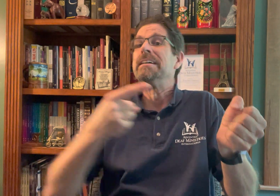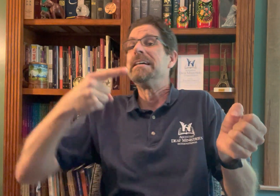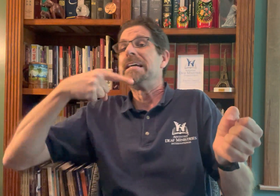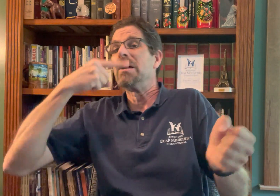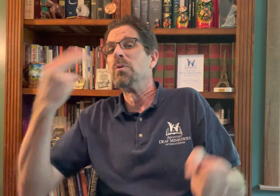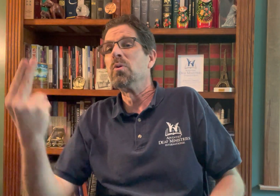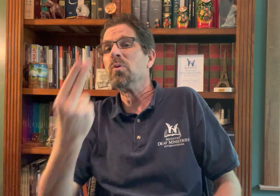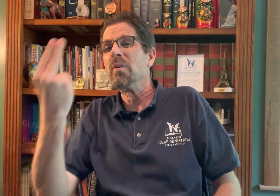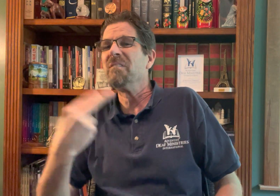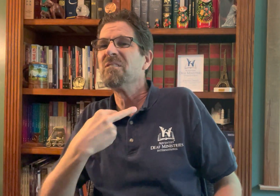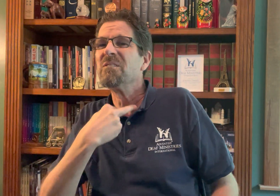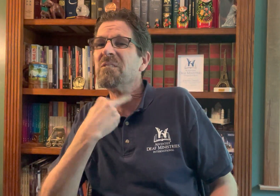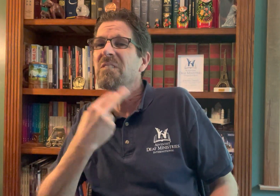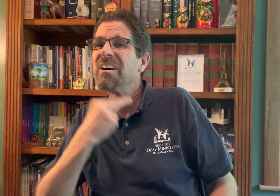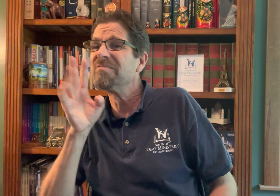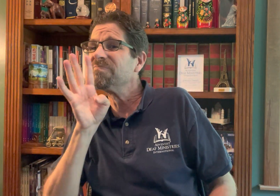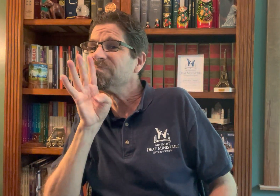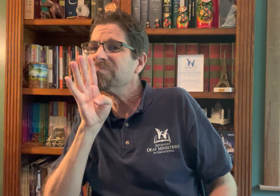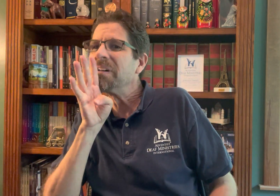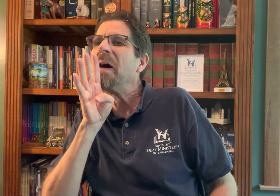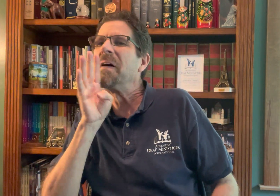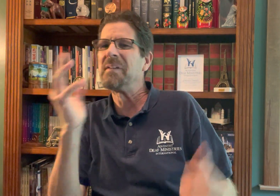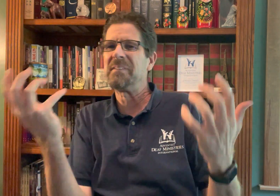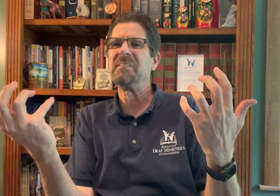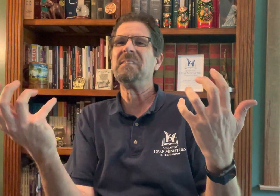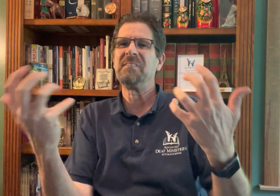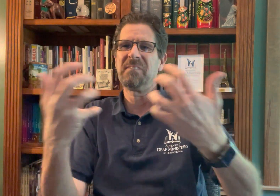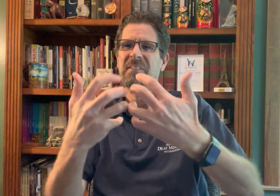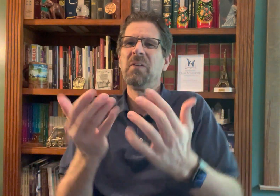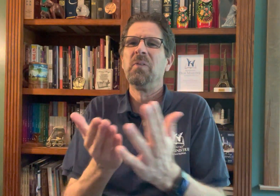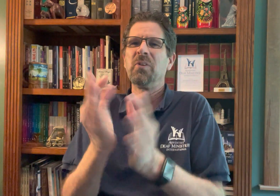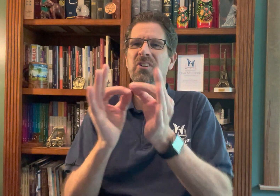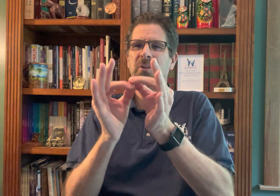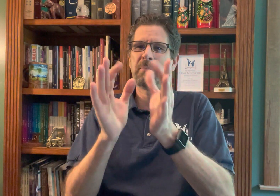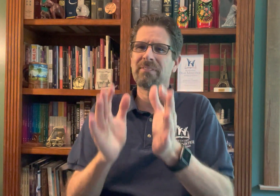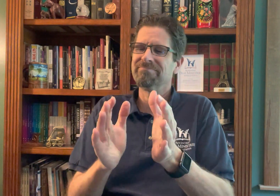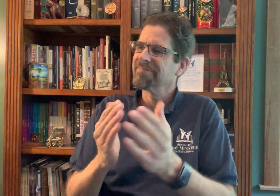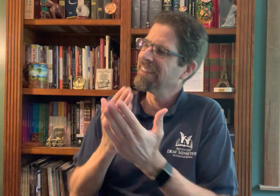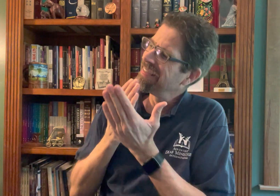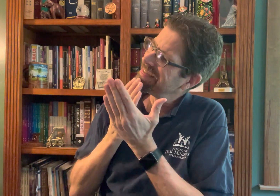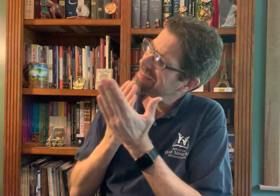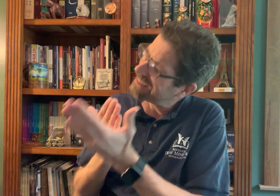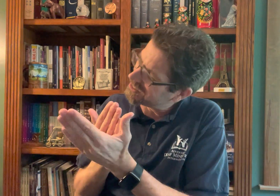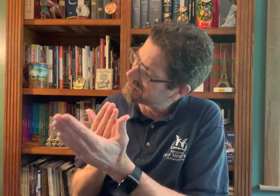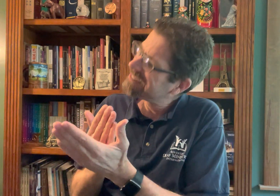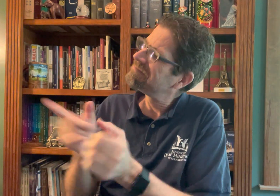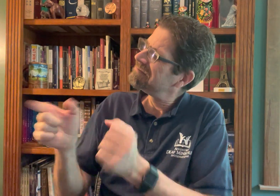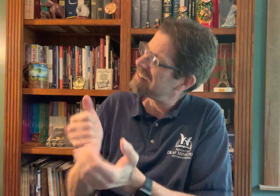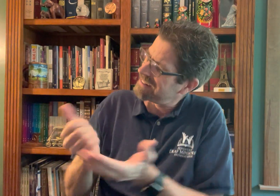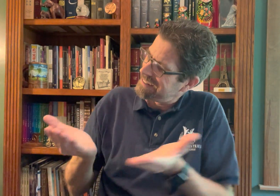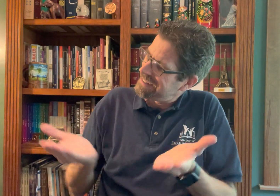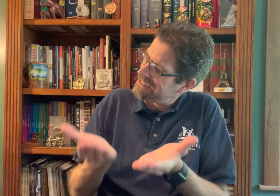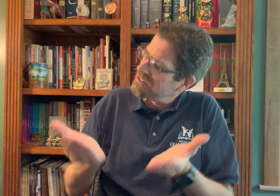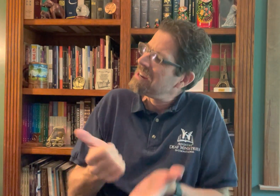The deaf use sign language and I really appreciate